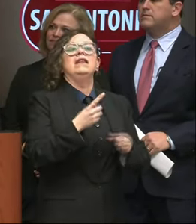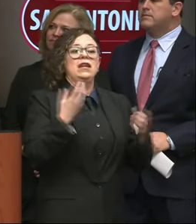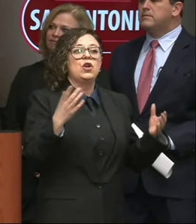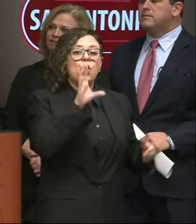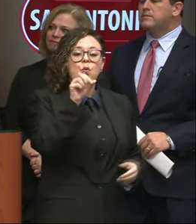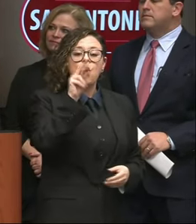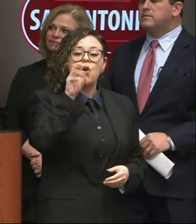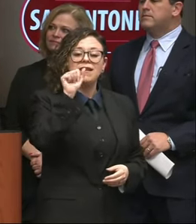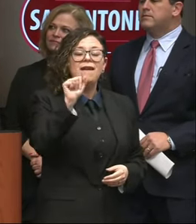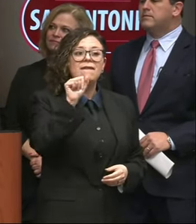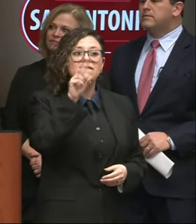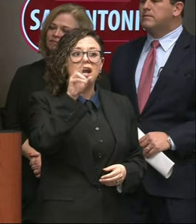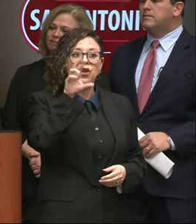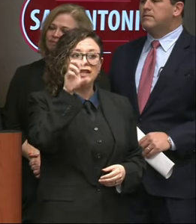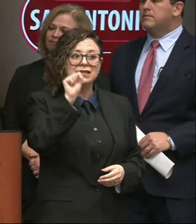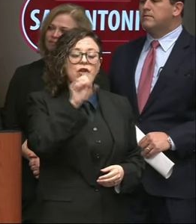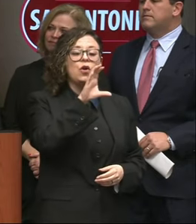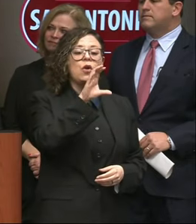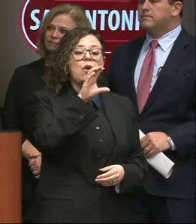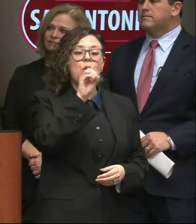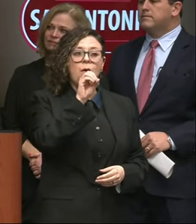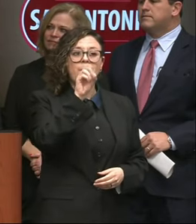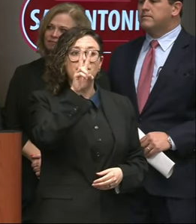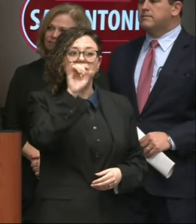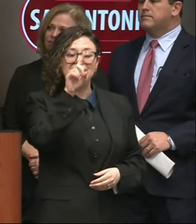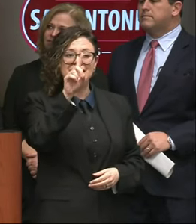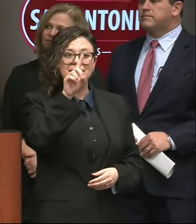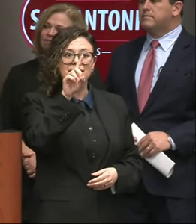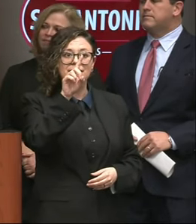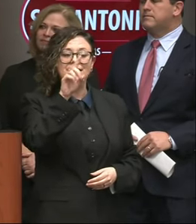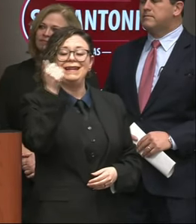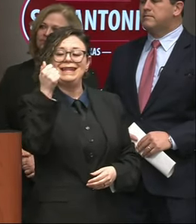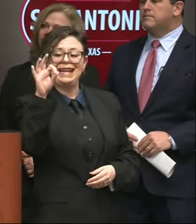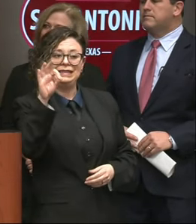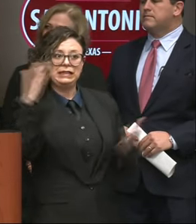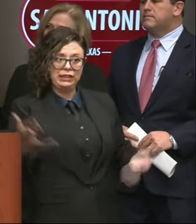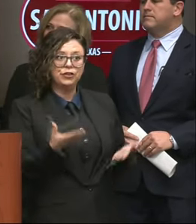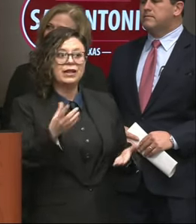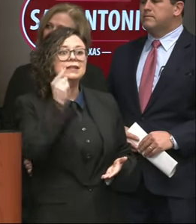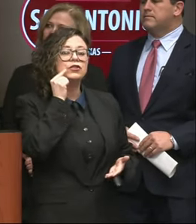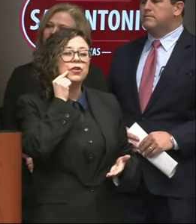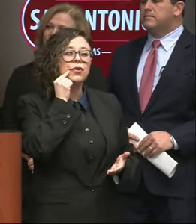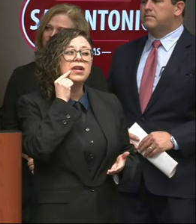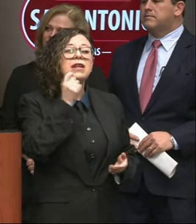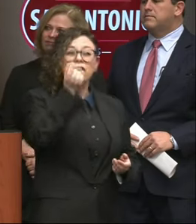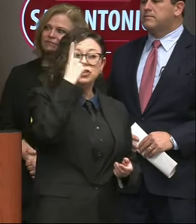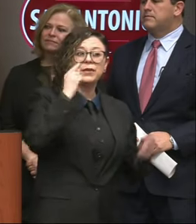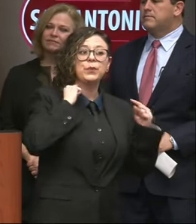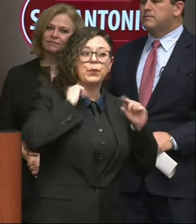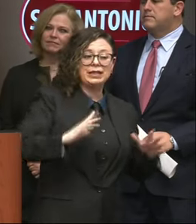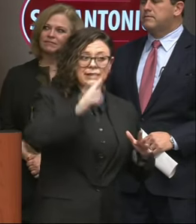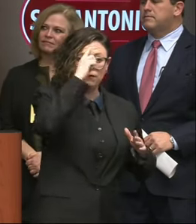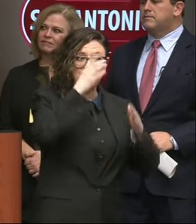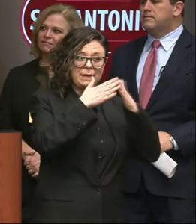COVID-19 in San Antonio. The risk to the San Antonio public remains low and I want to stress that the individual